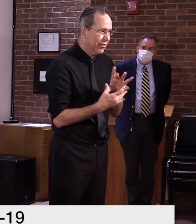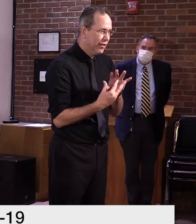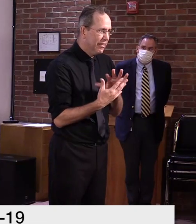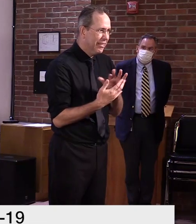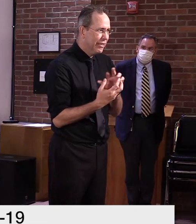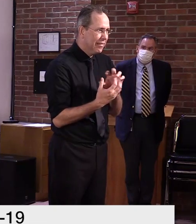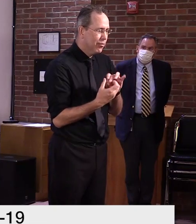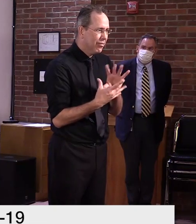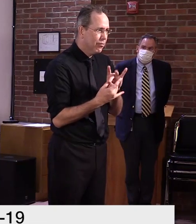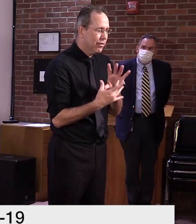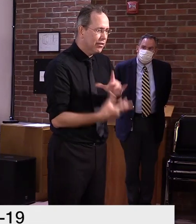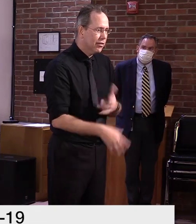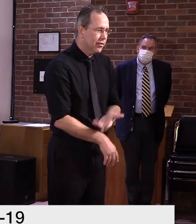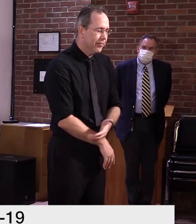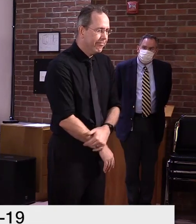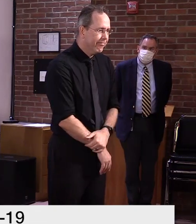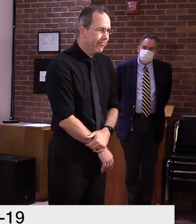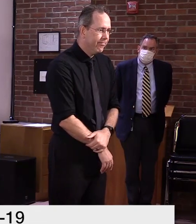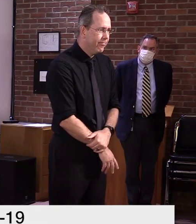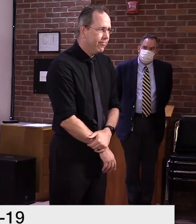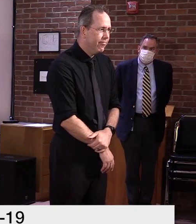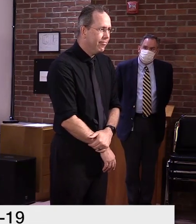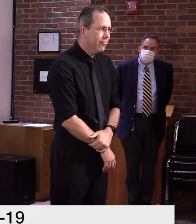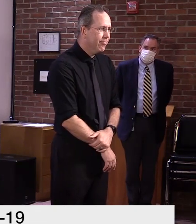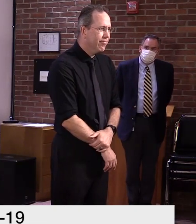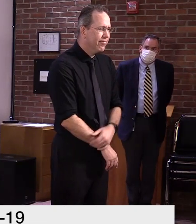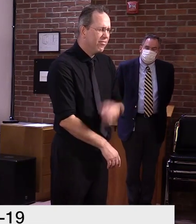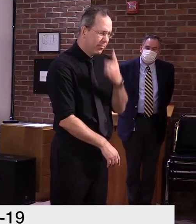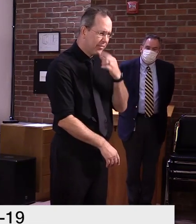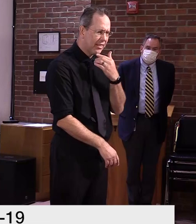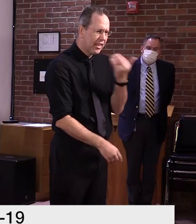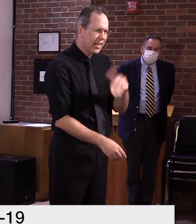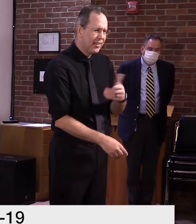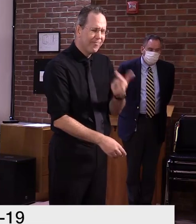Ed, could you repeat the question? We, we only got about a third of that.